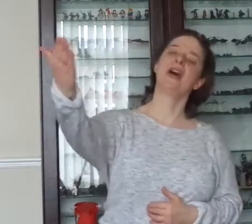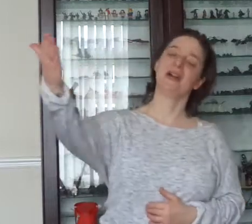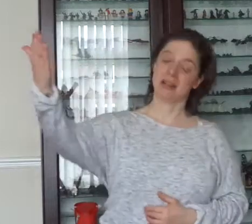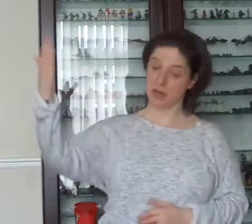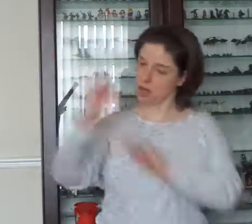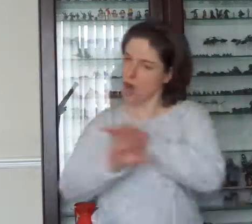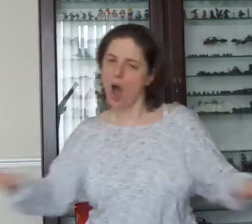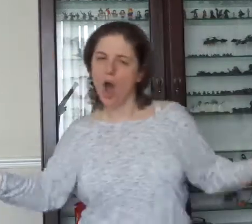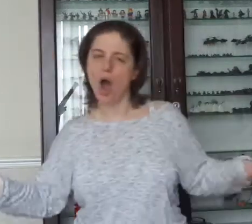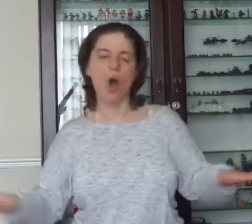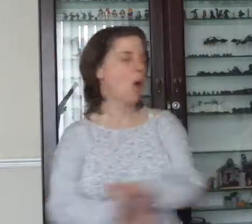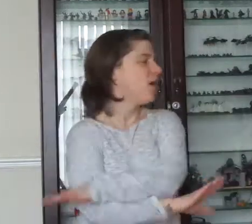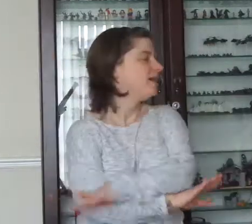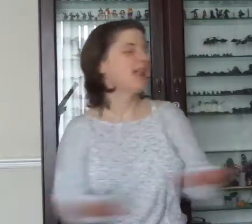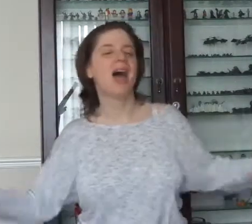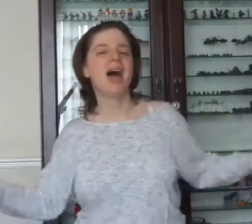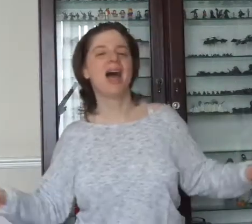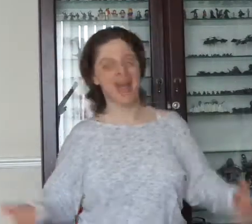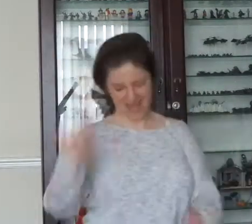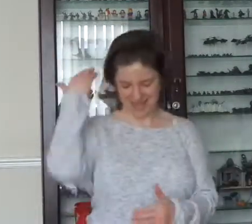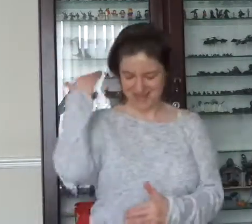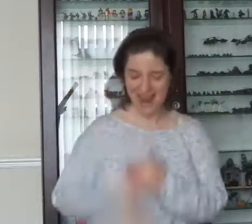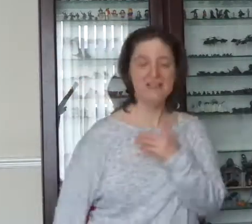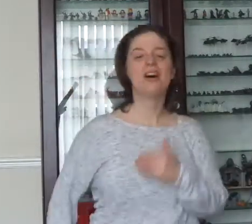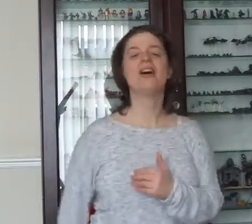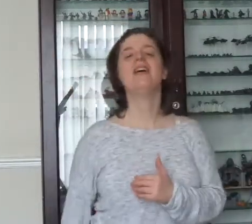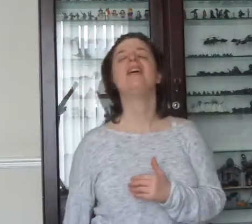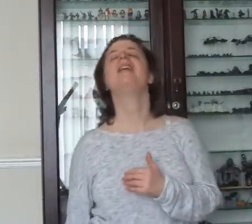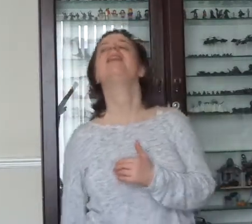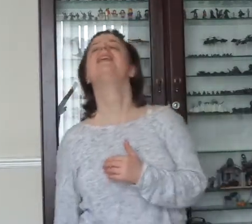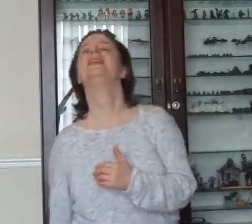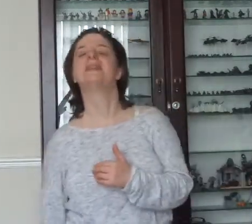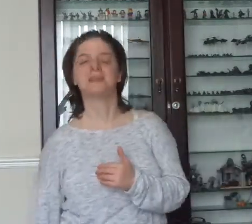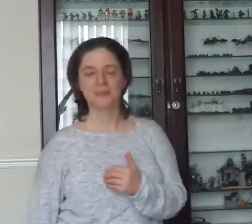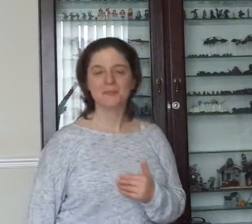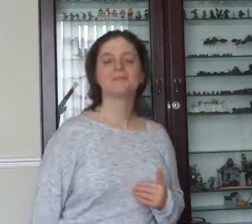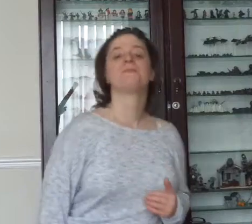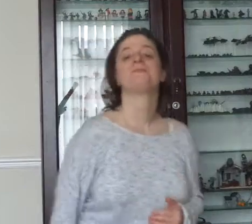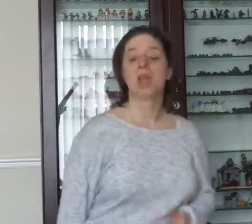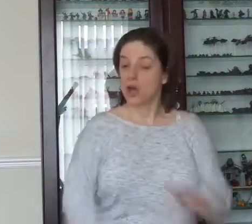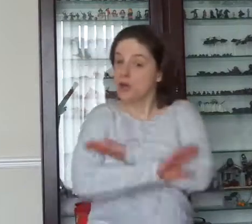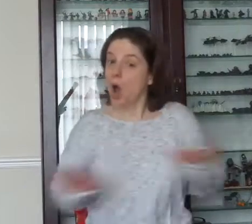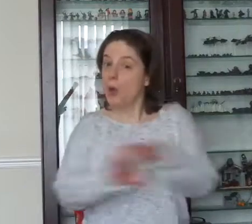nay, never, no